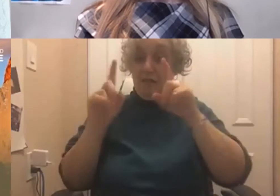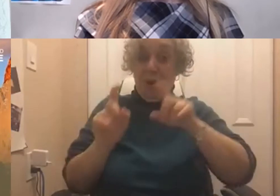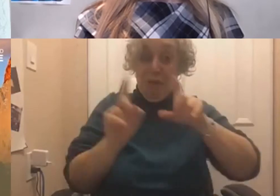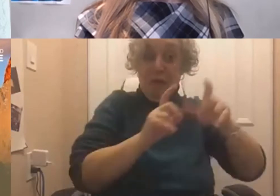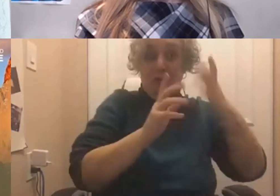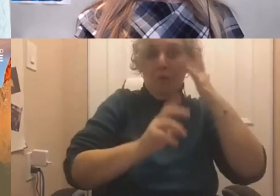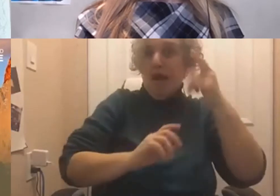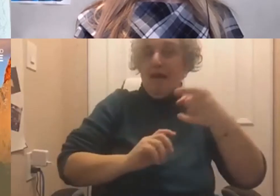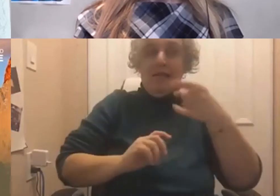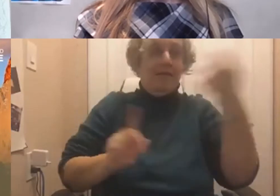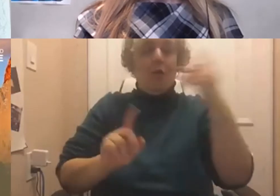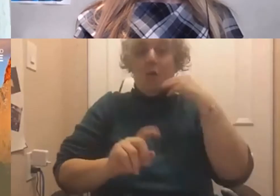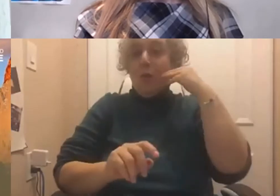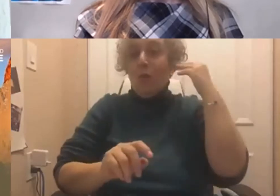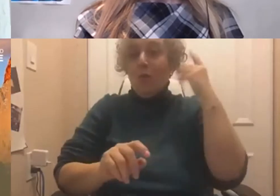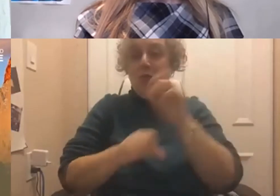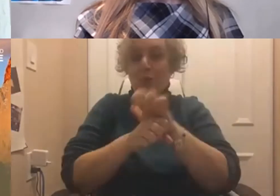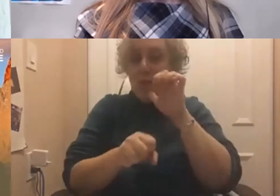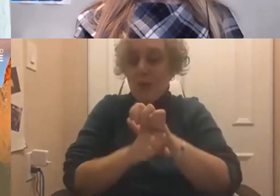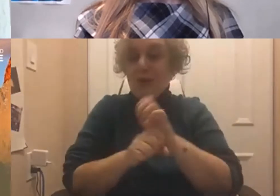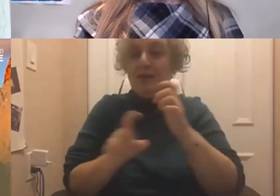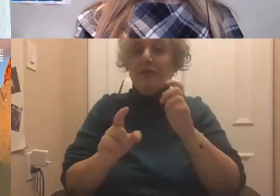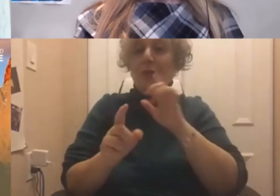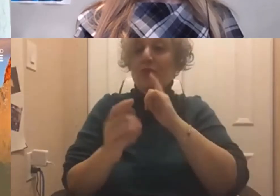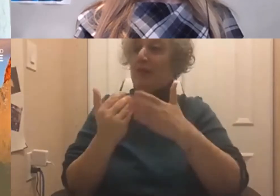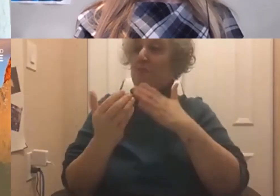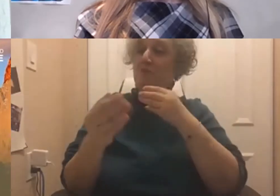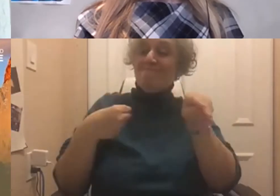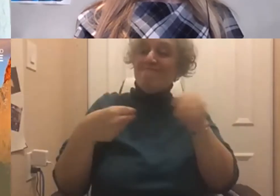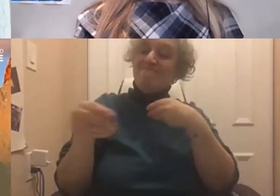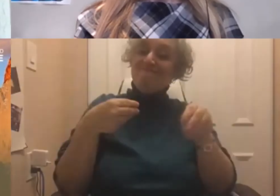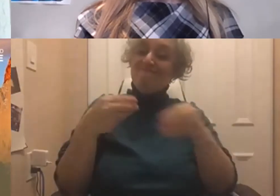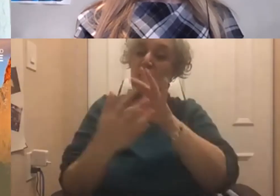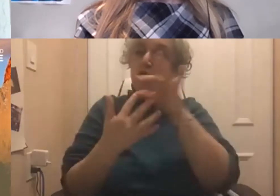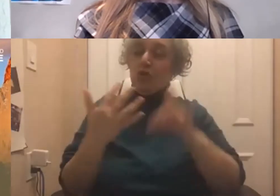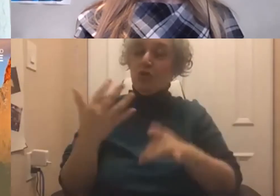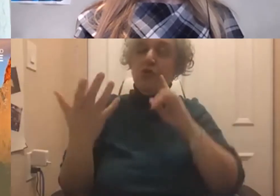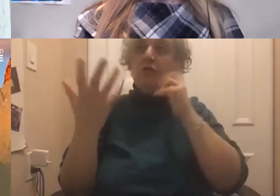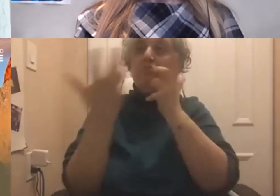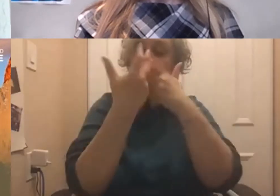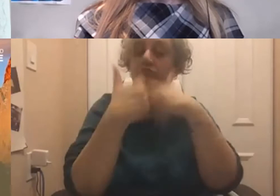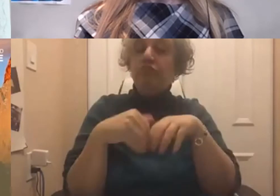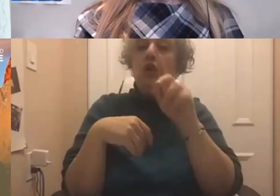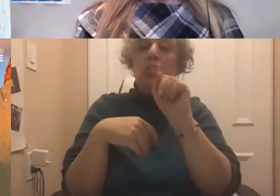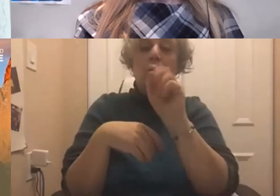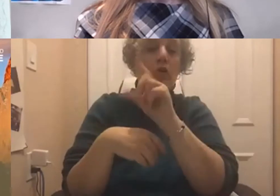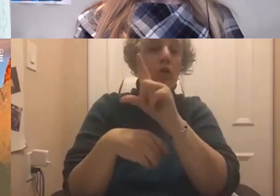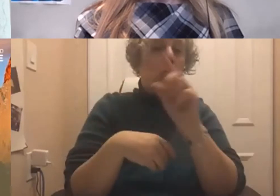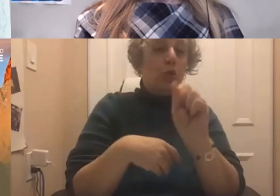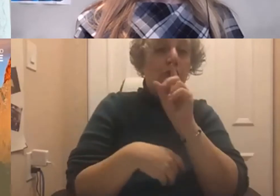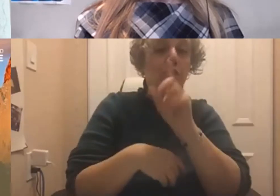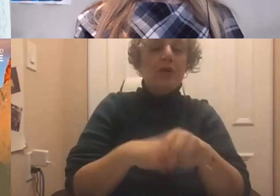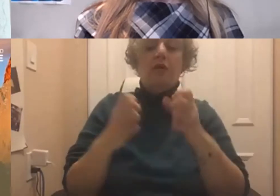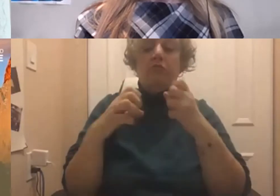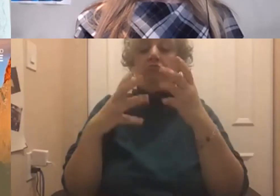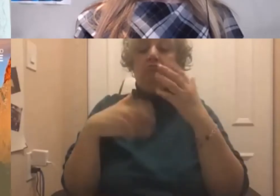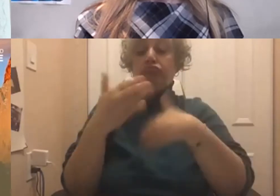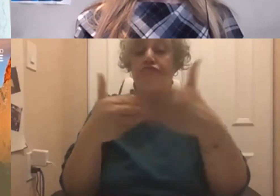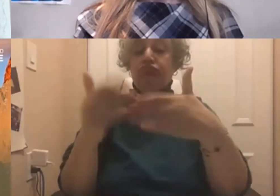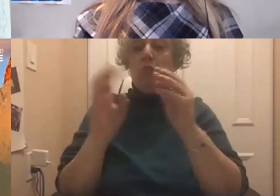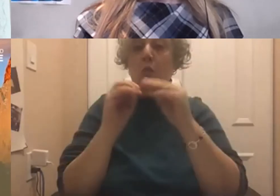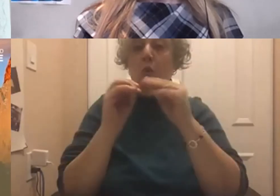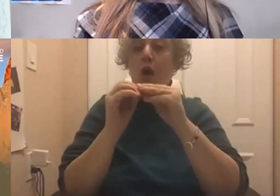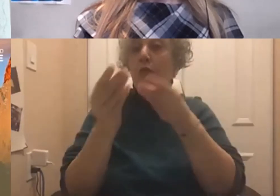select easier than they were before some of the tools that they use to be more productive. And so,